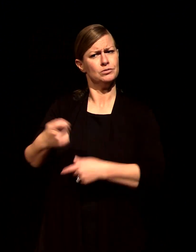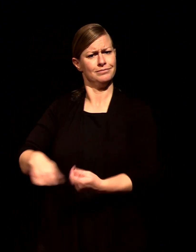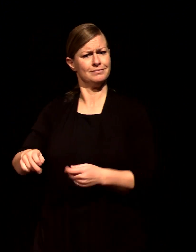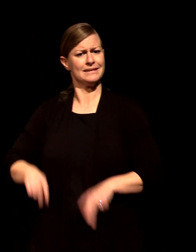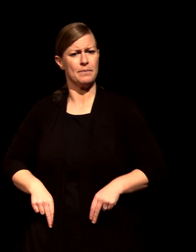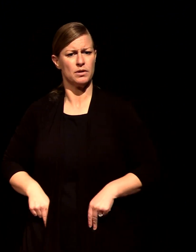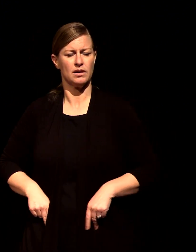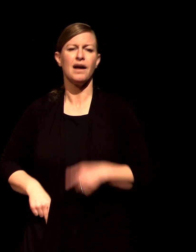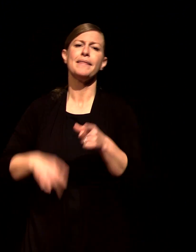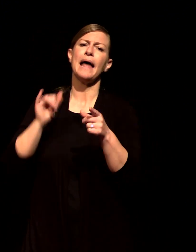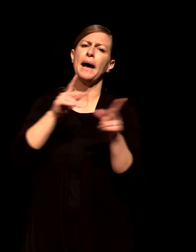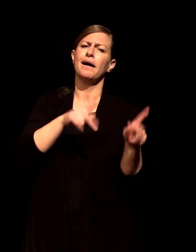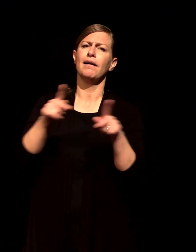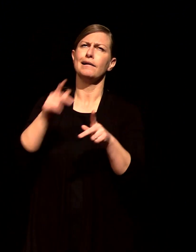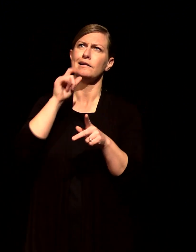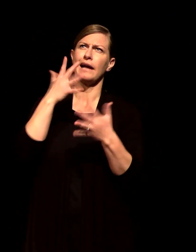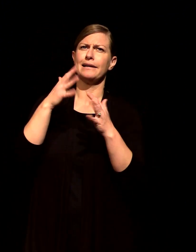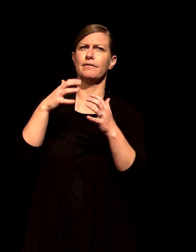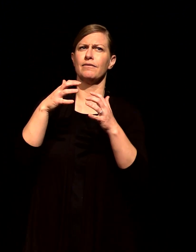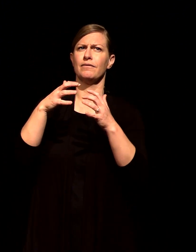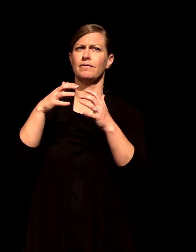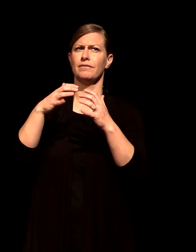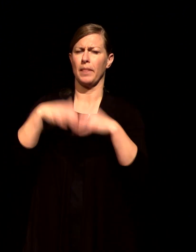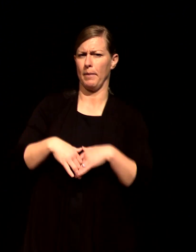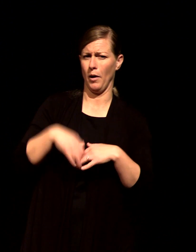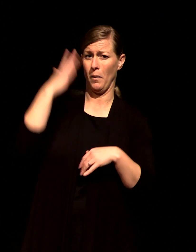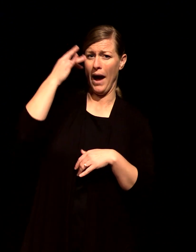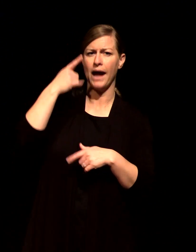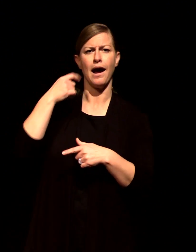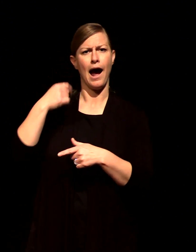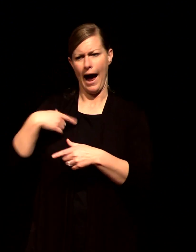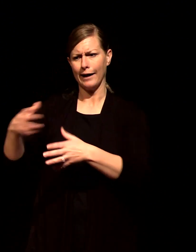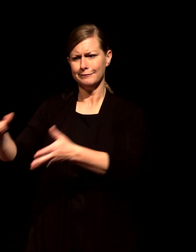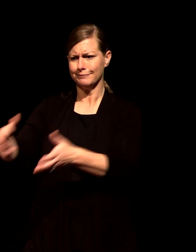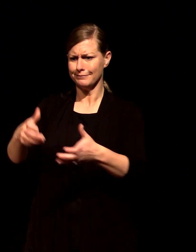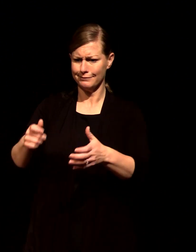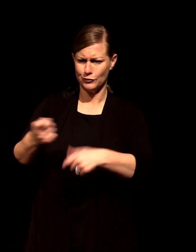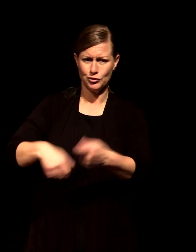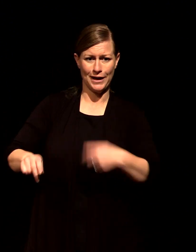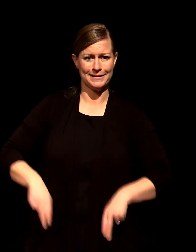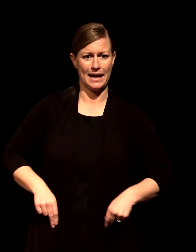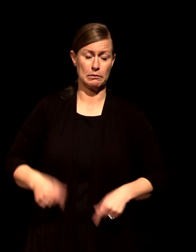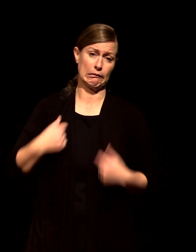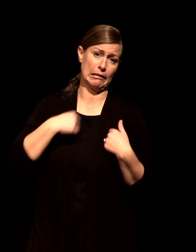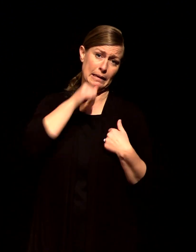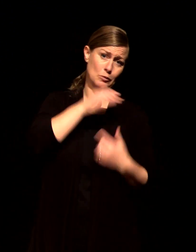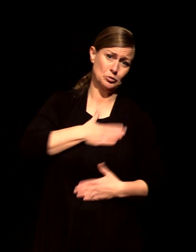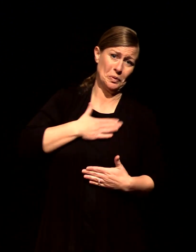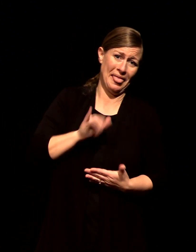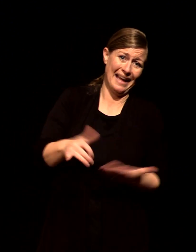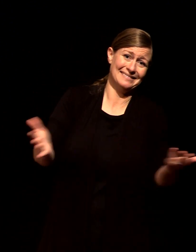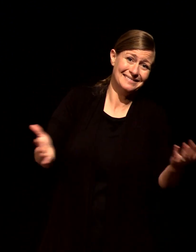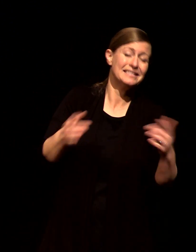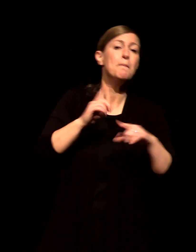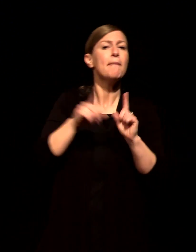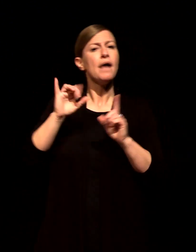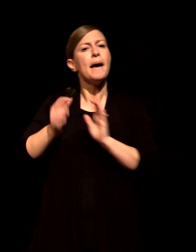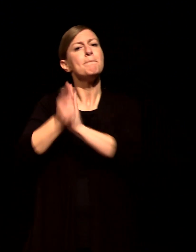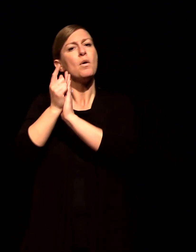to be the ones changing the diaper usually but think about that moment you know that it's for the best you know that you can't just let